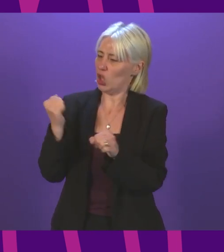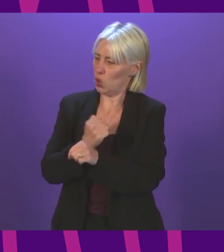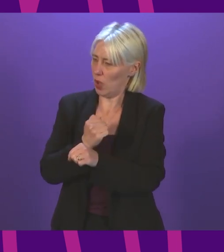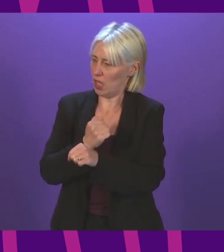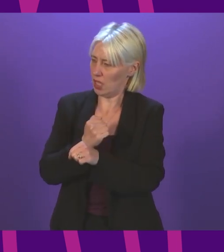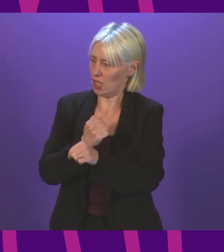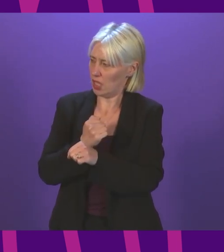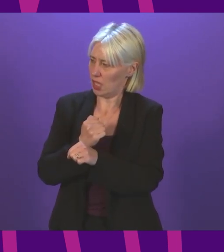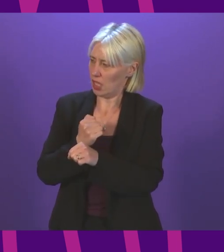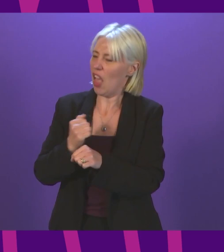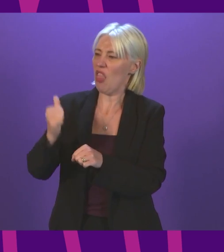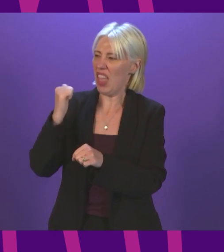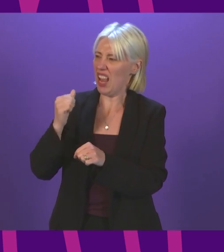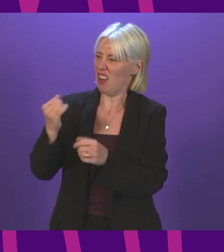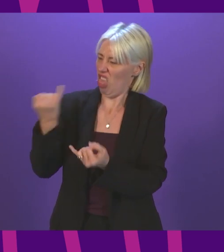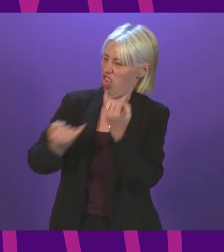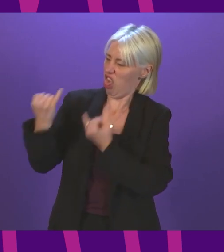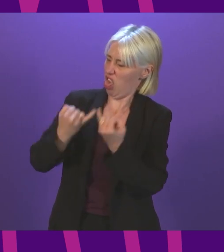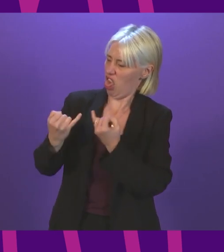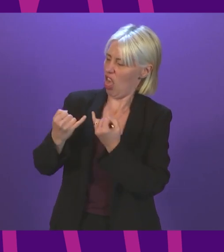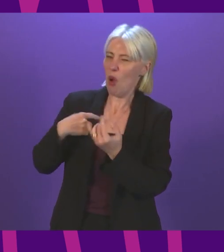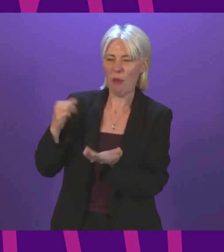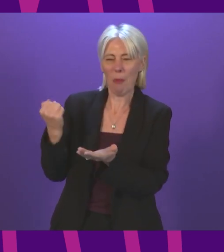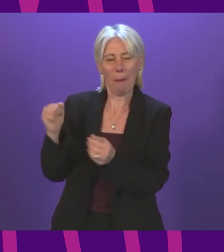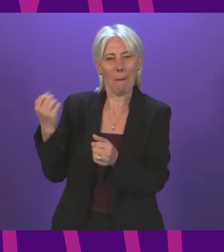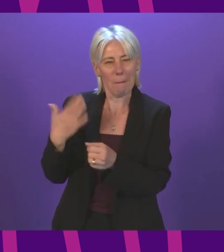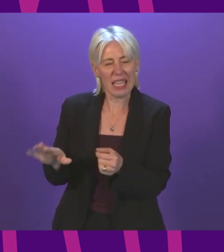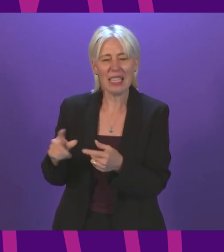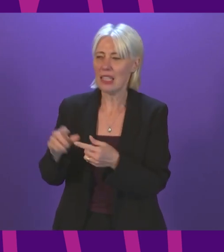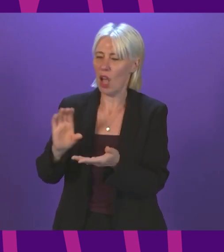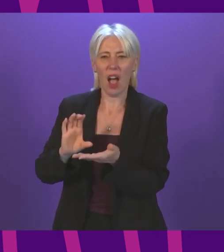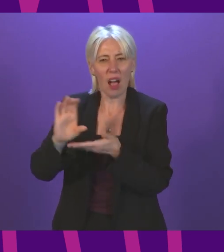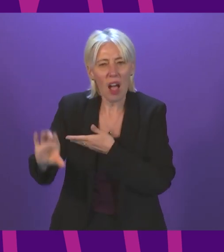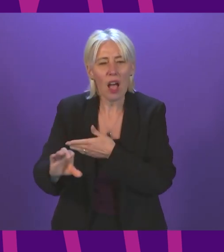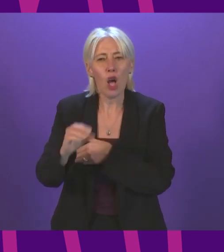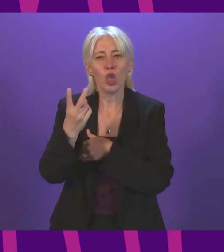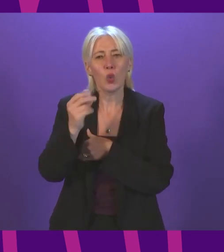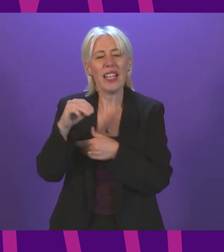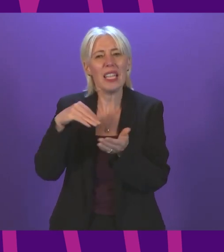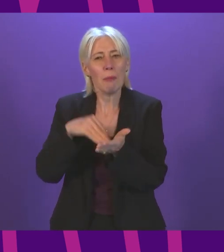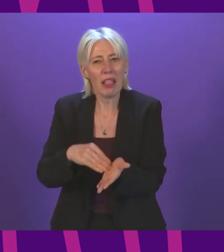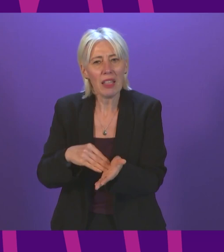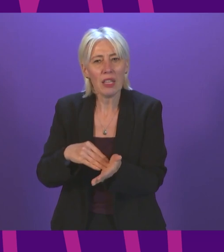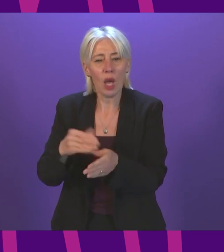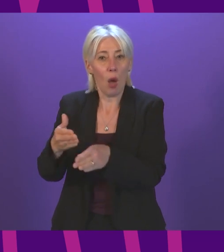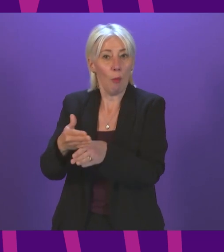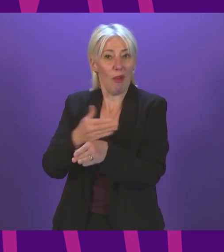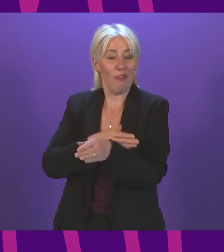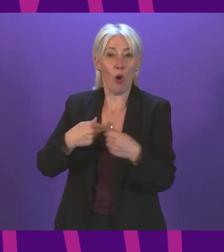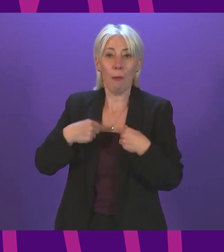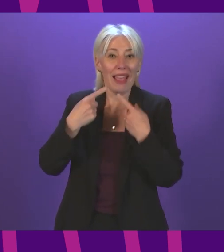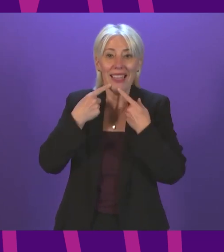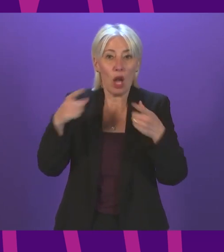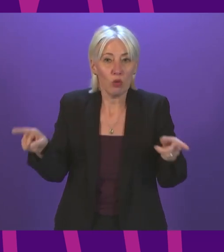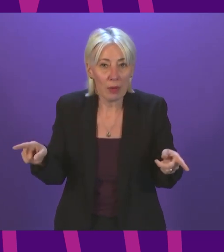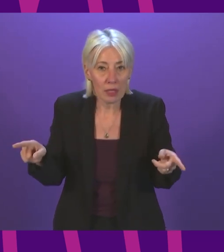months and months ago. So, we had taken that action, we have invested an additional 20 million before my announcement, which of